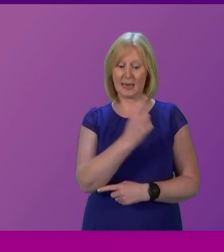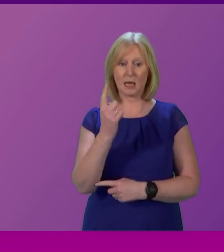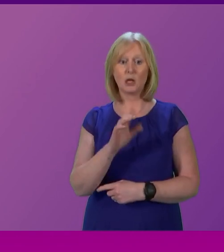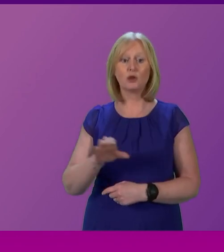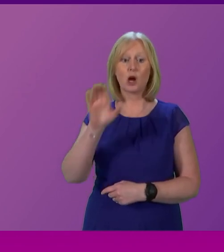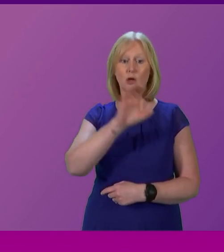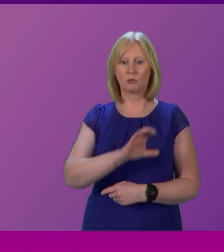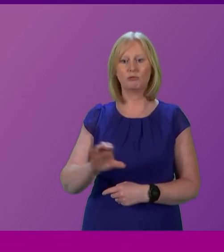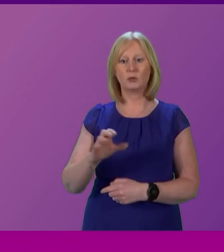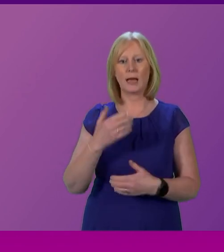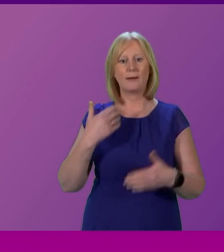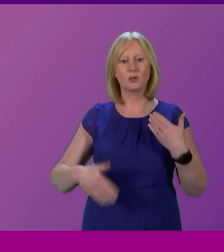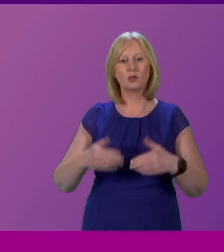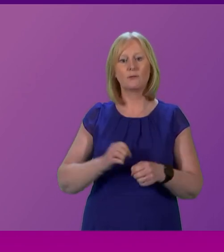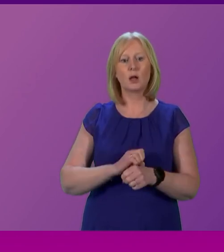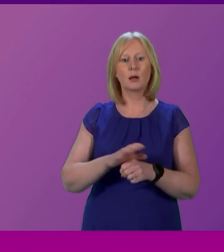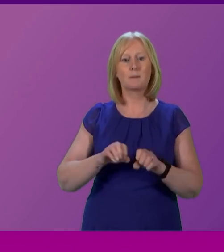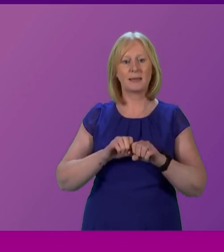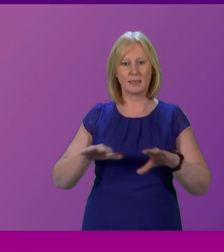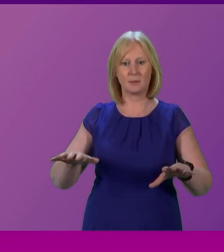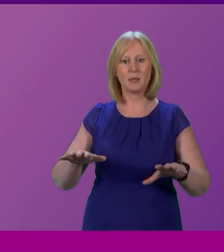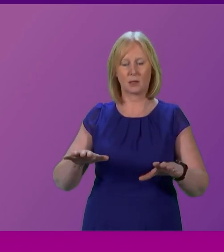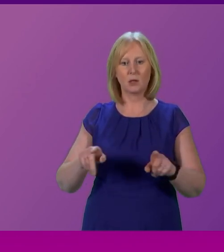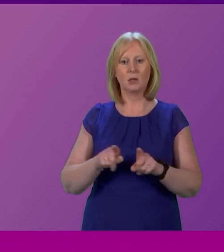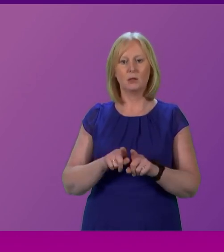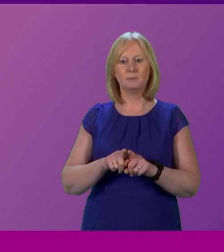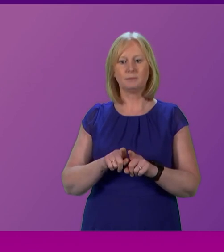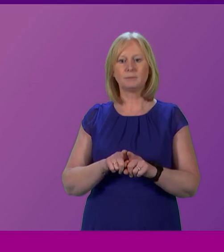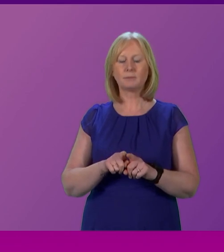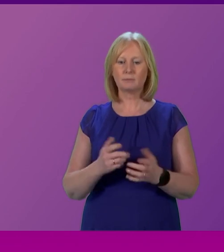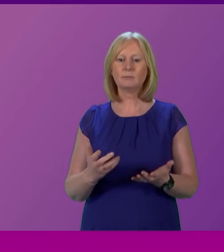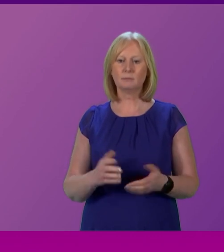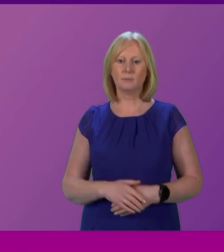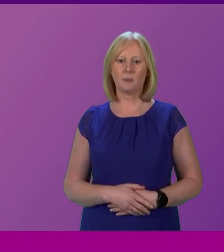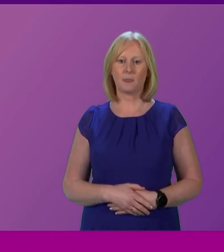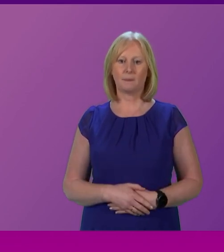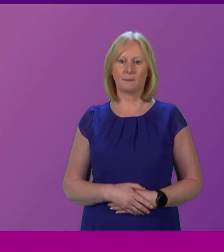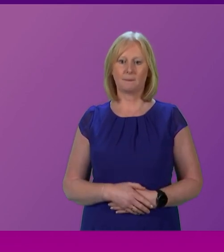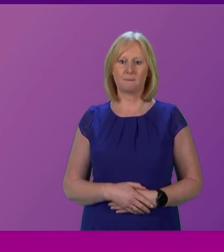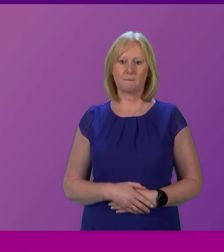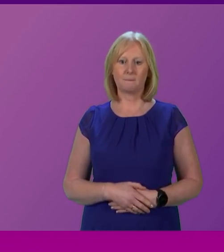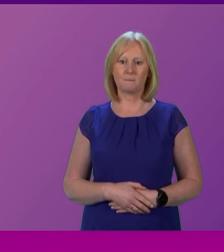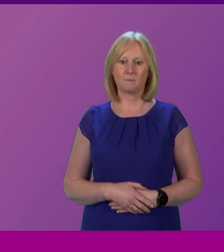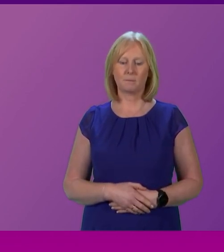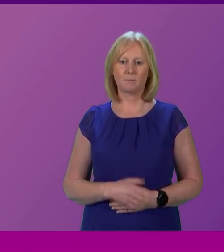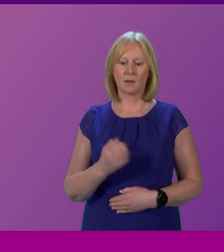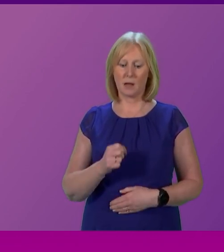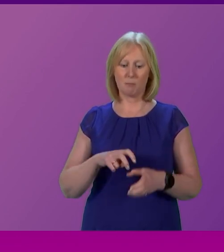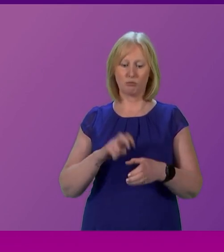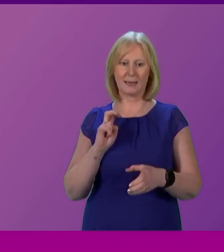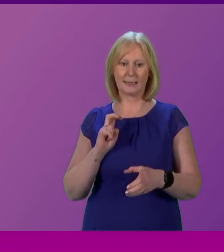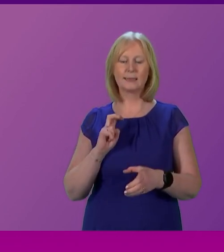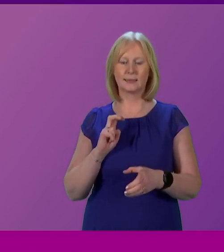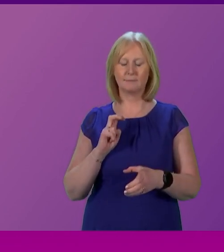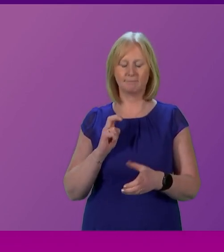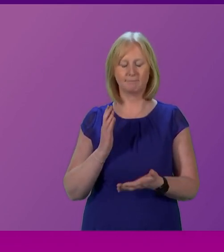from the effects of a pandemic and a global energy crisis. But decades of mismanagement, compounded by the folly of Brexit, have